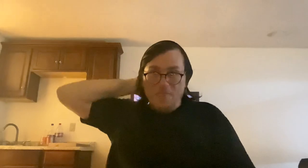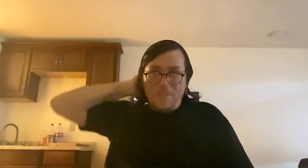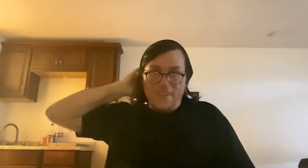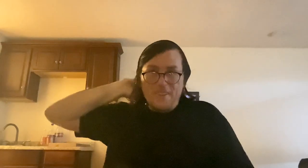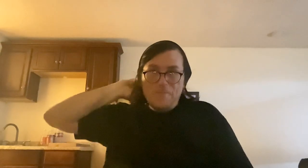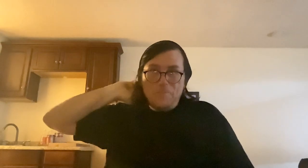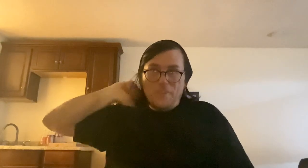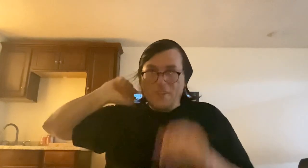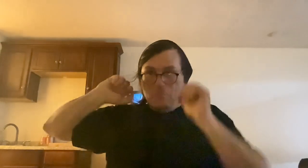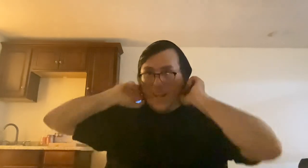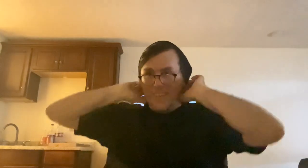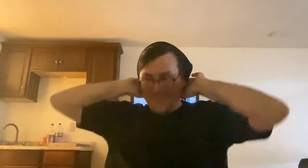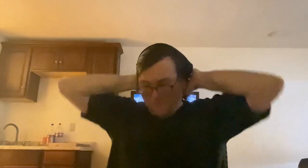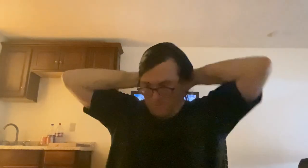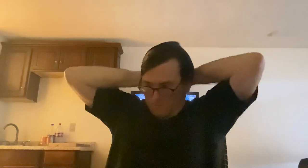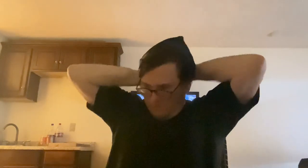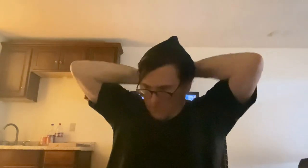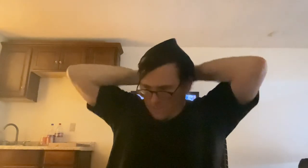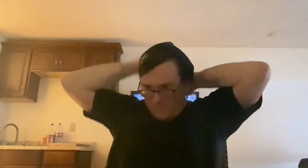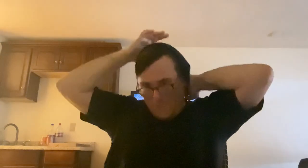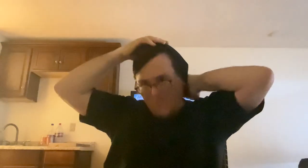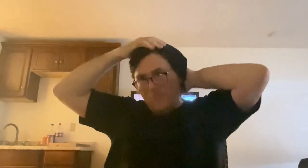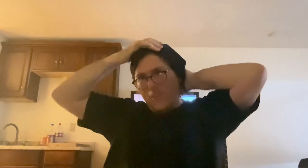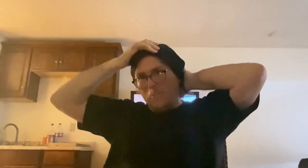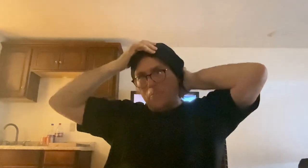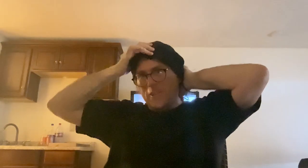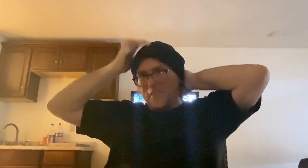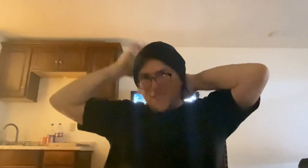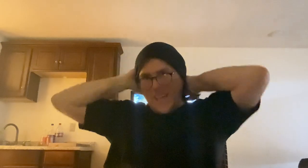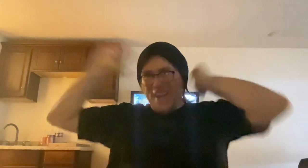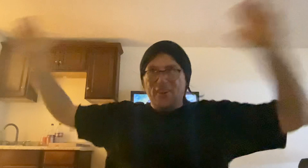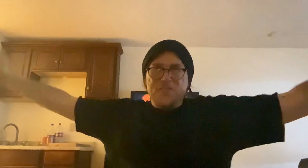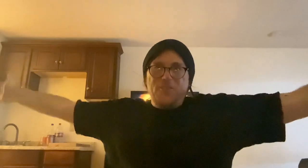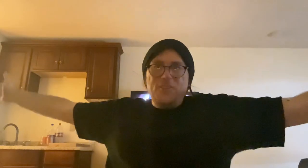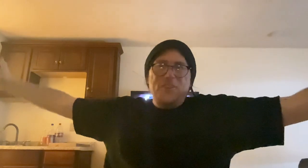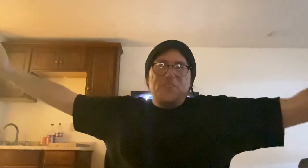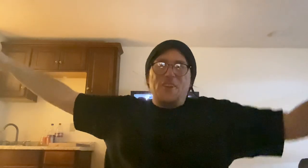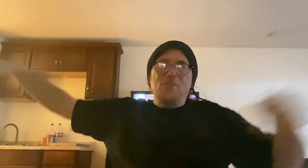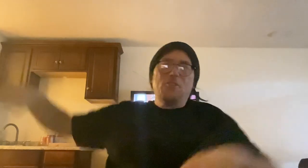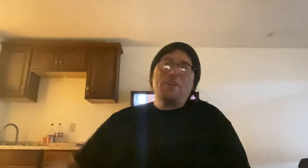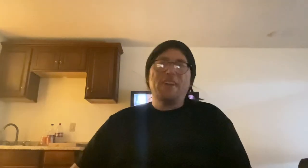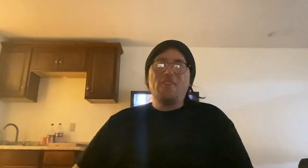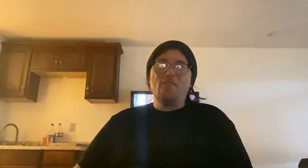and, you know, bragging with each other of other people and also, you know, creating our